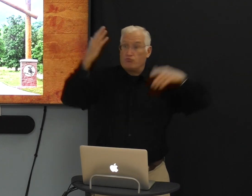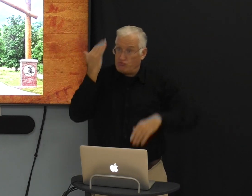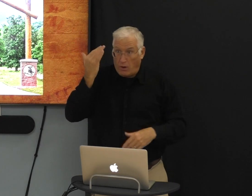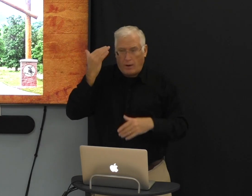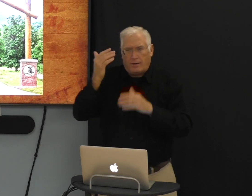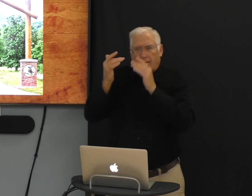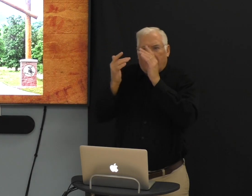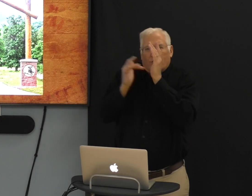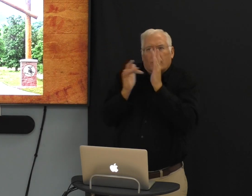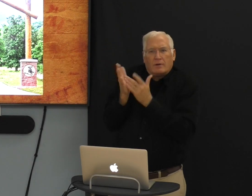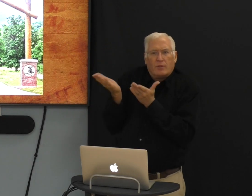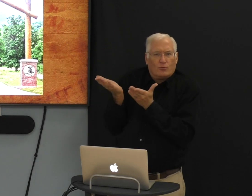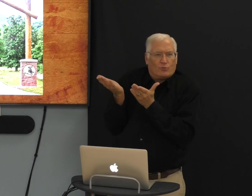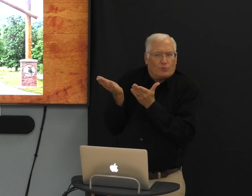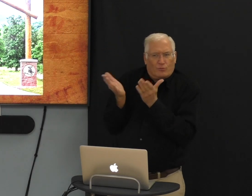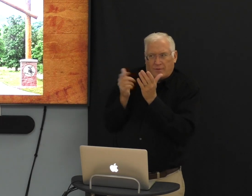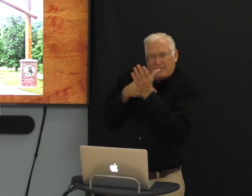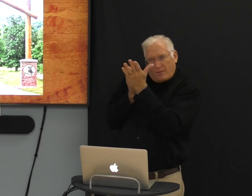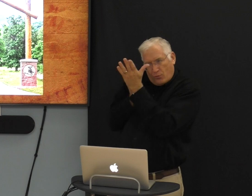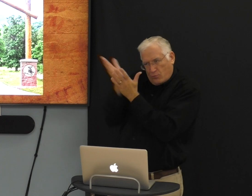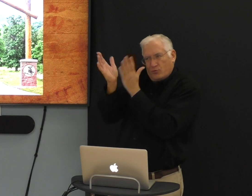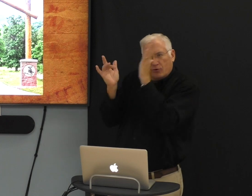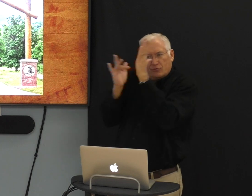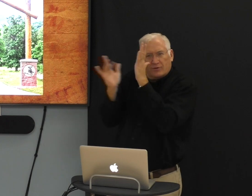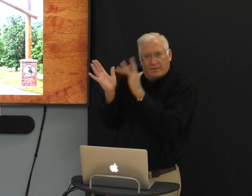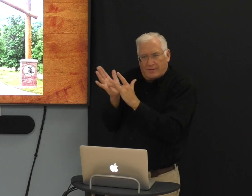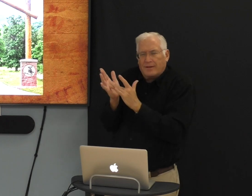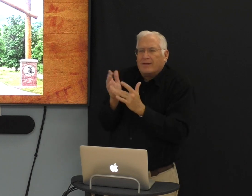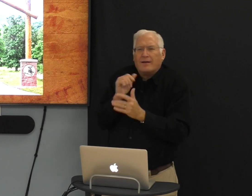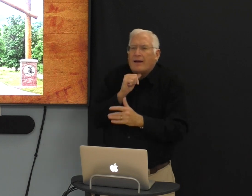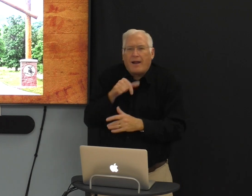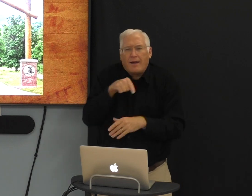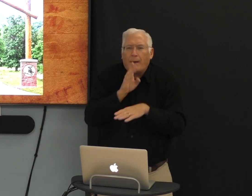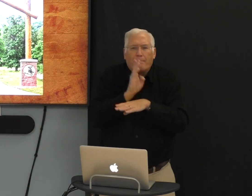You know, the year before, in 72, I felt like it was heaven.